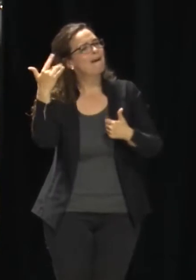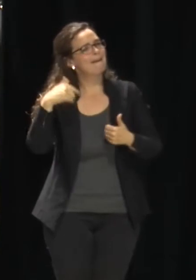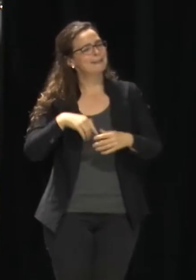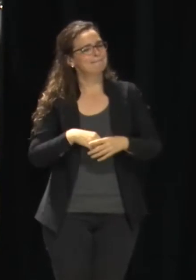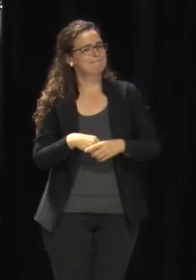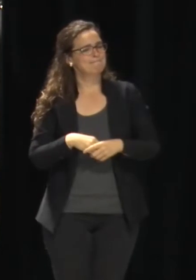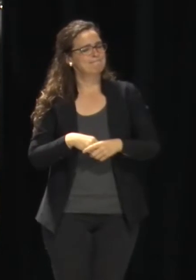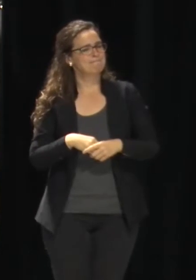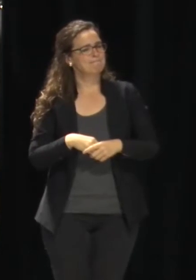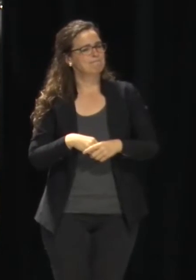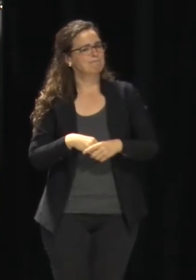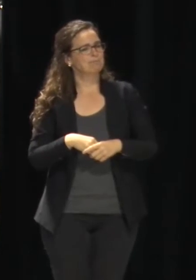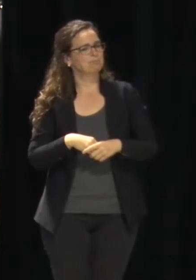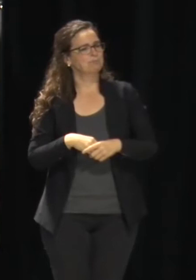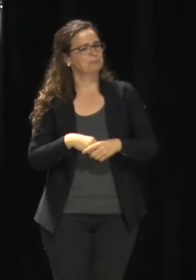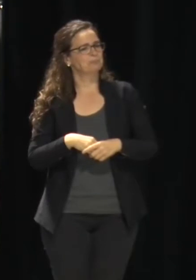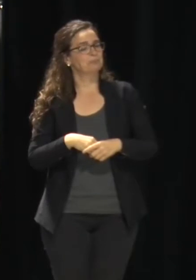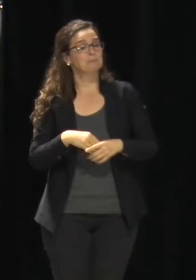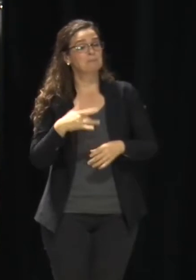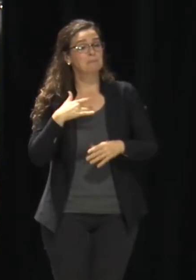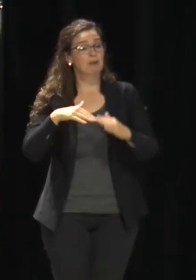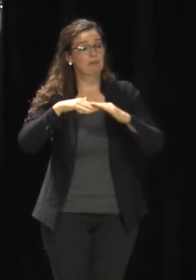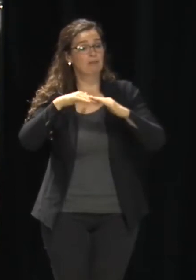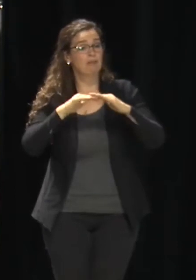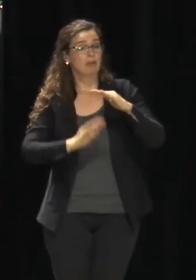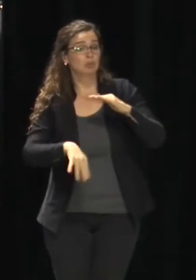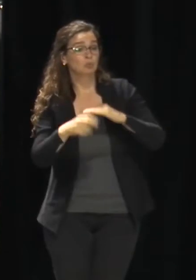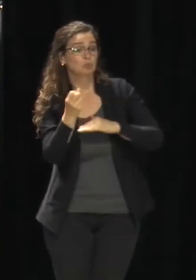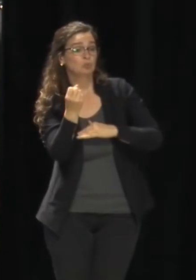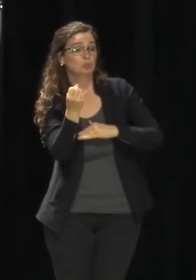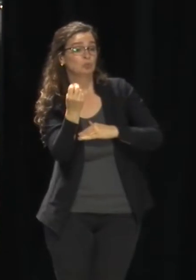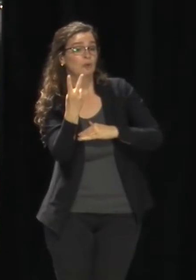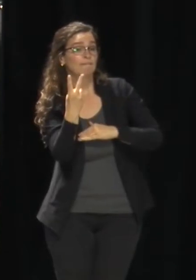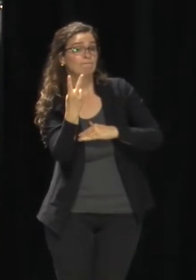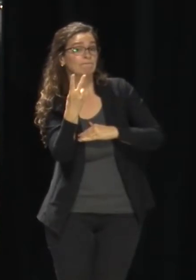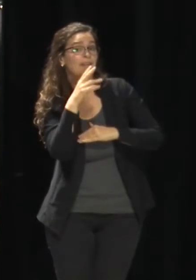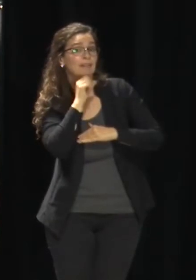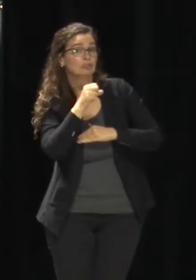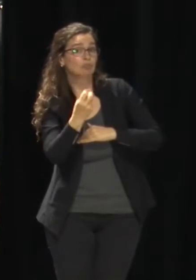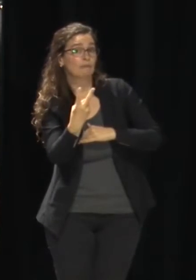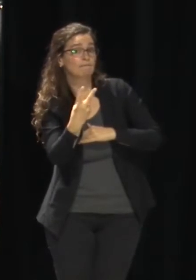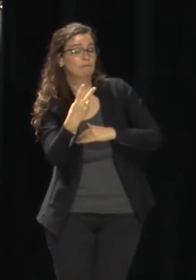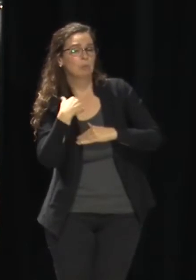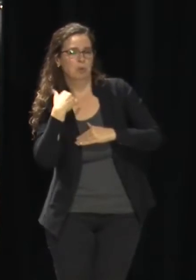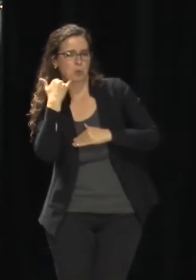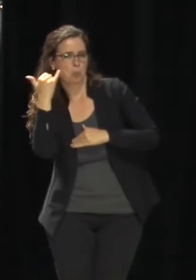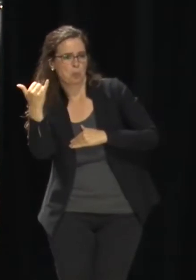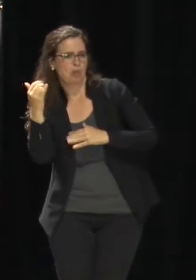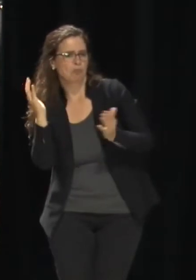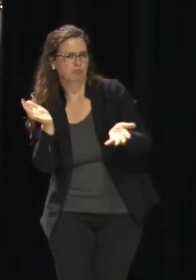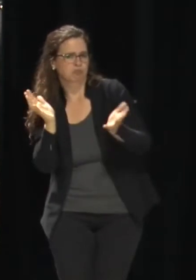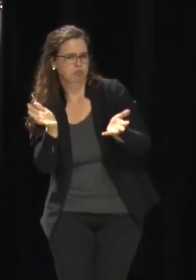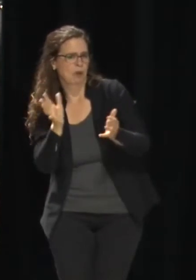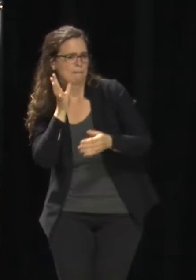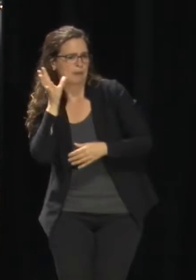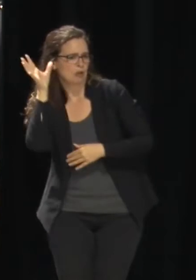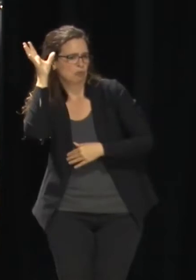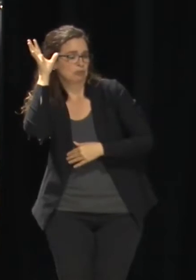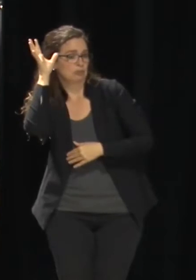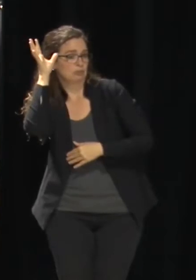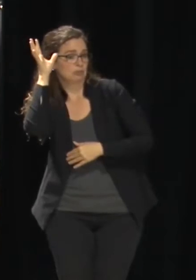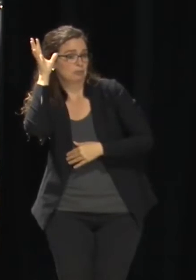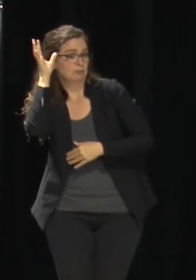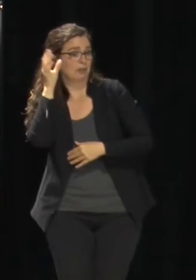Normally, if you're under 12, we can call, talk to a parent, give them a verbal. But that doesn't work unless